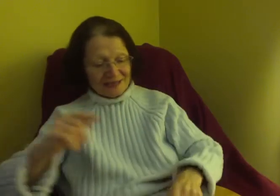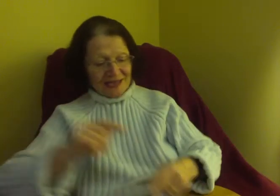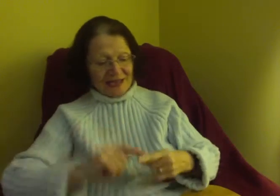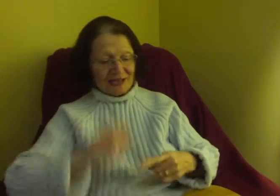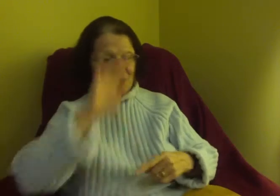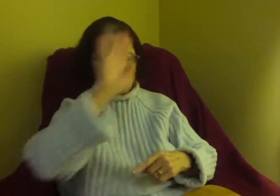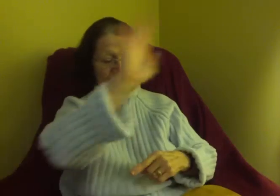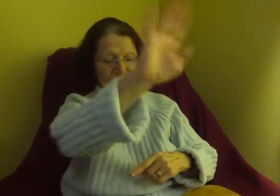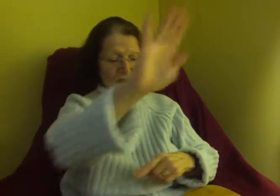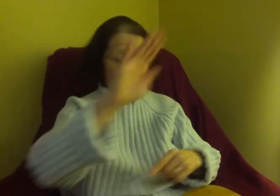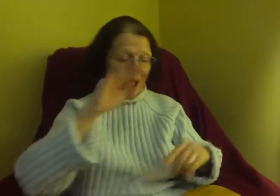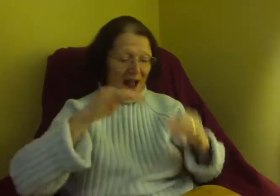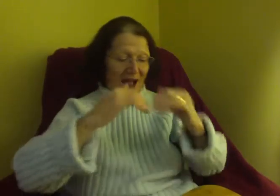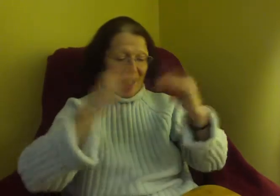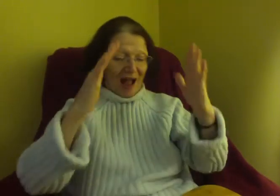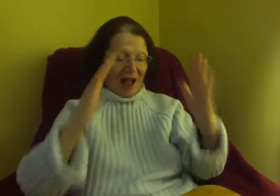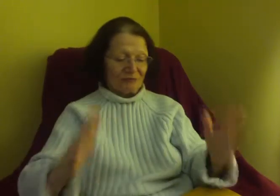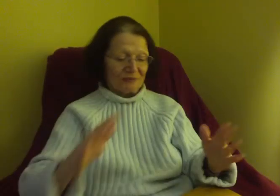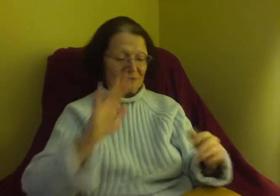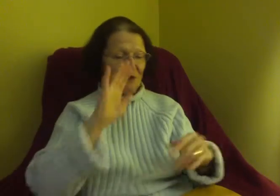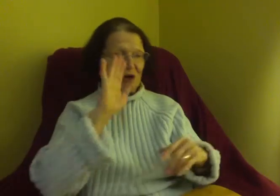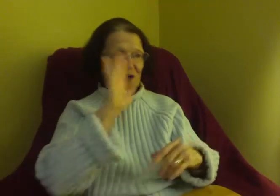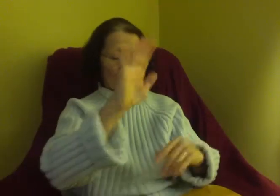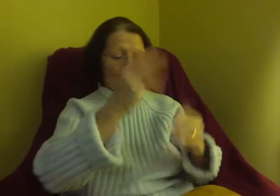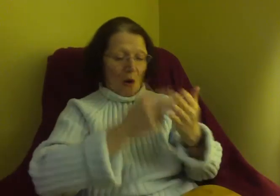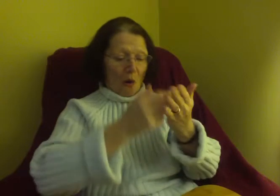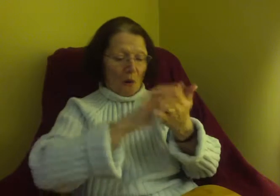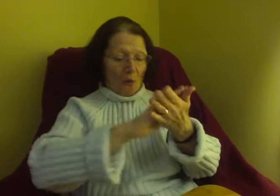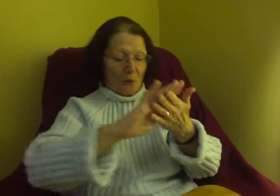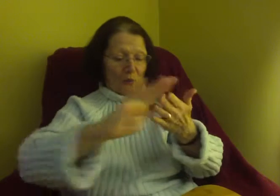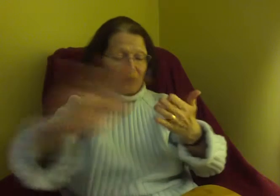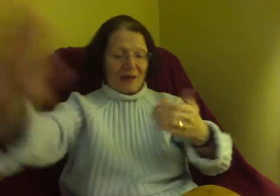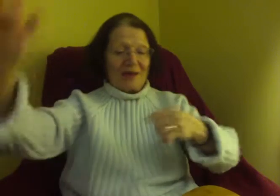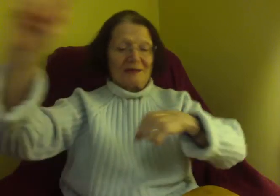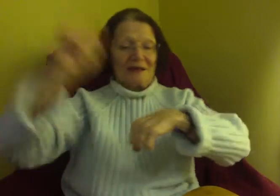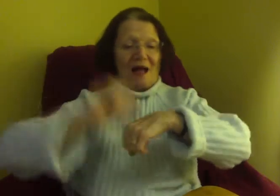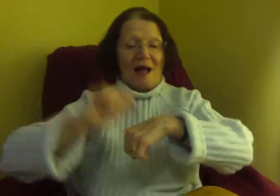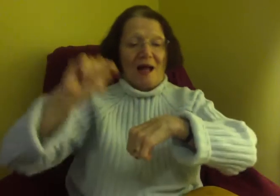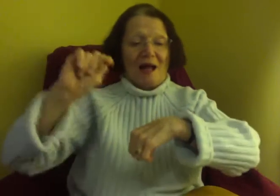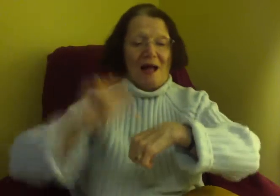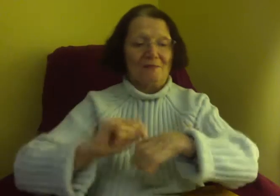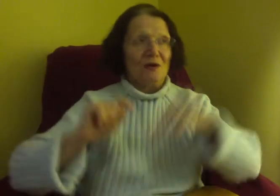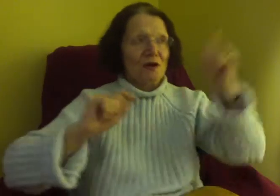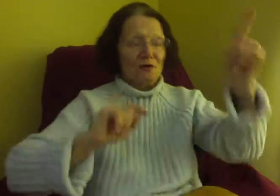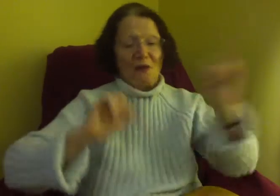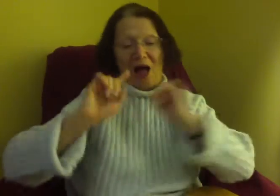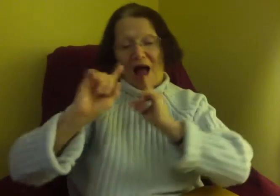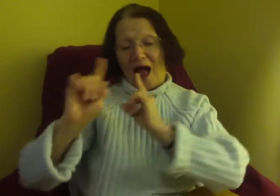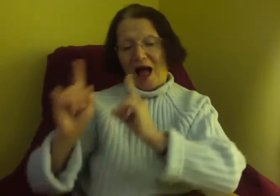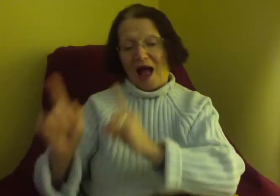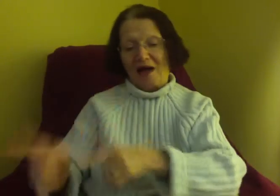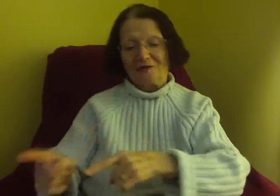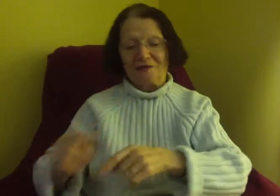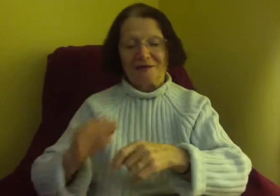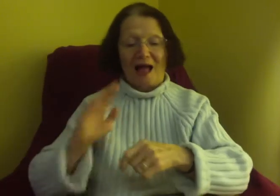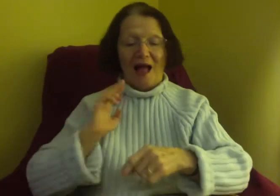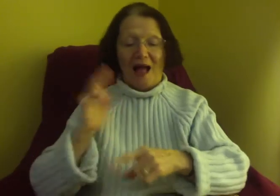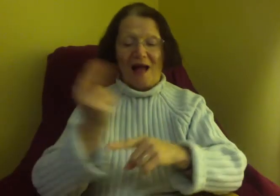game my life in my life. I,